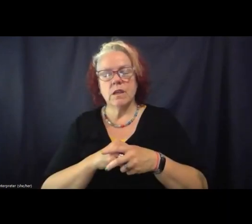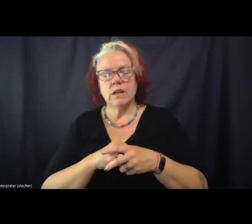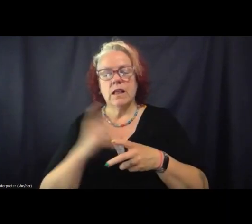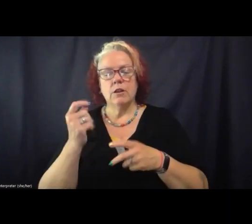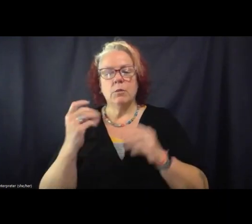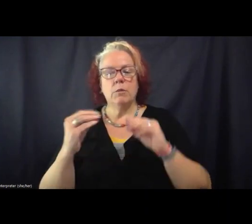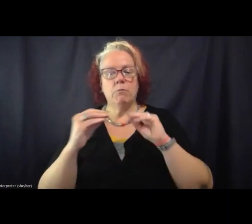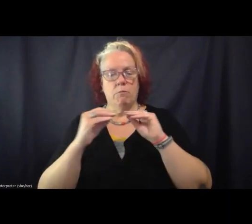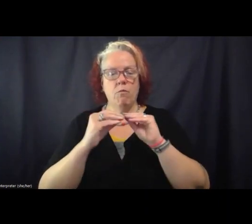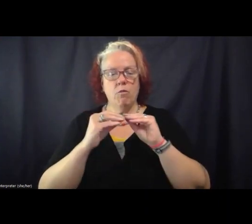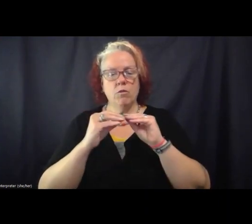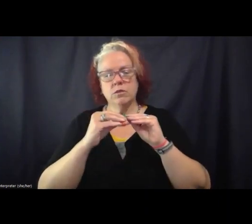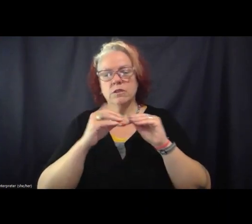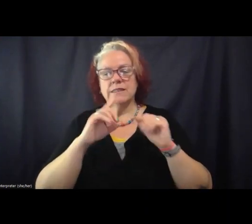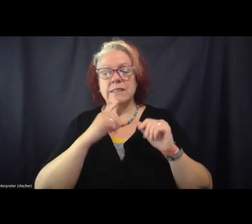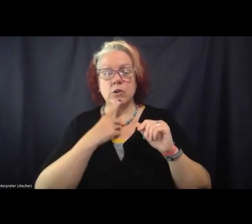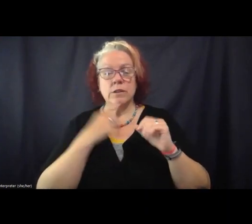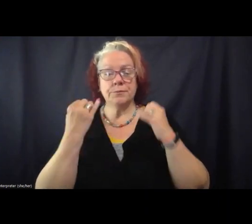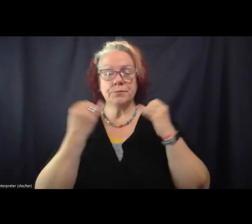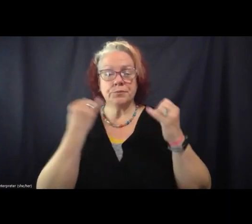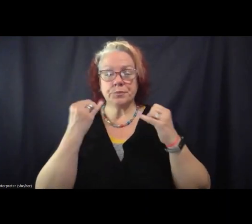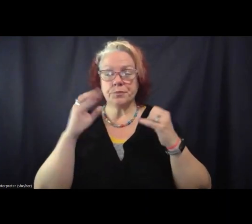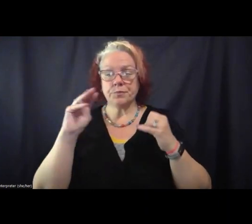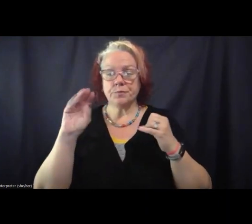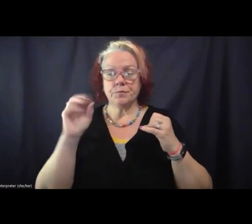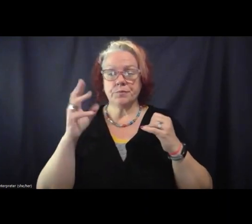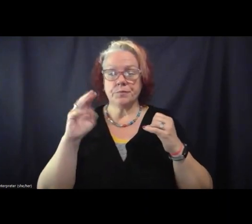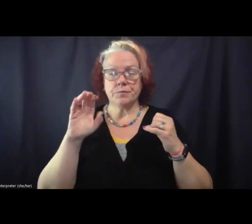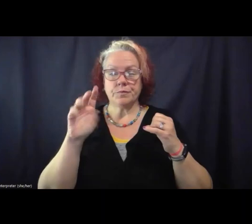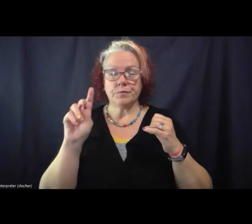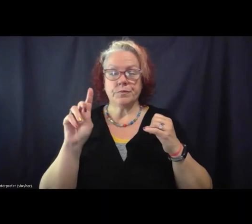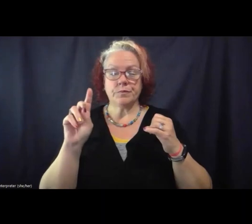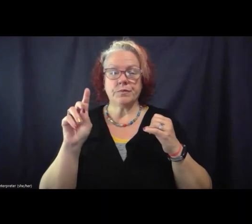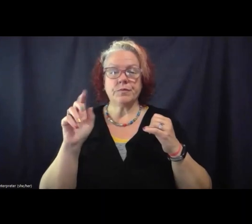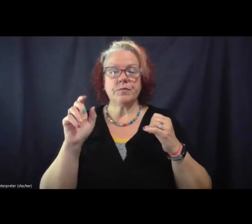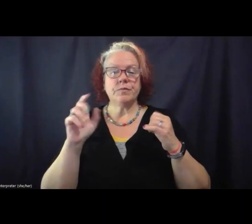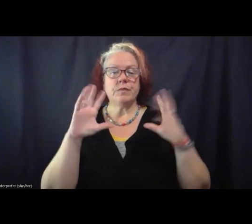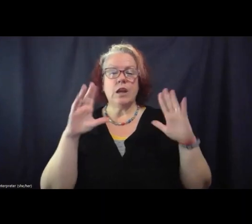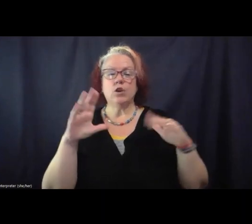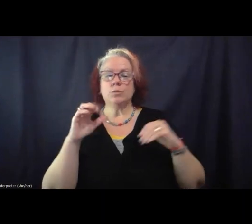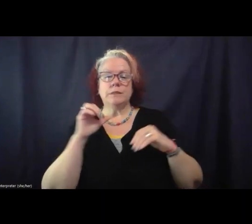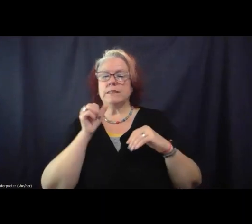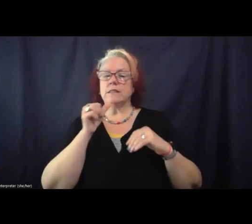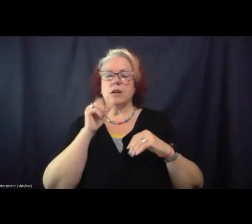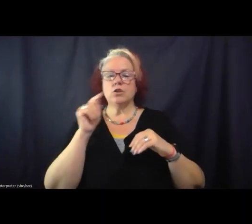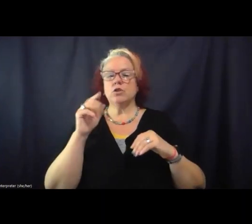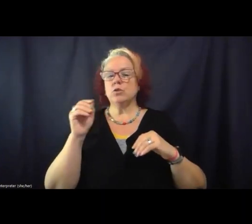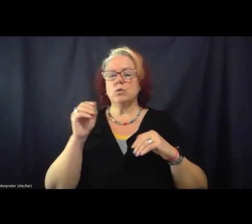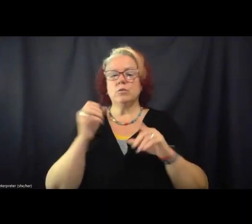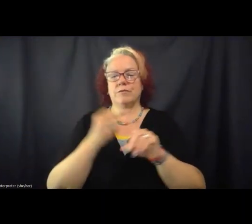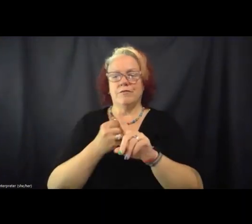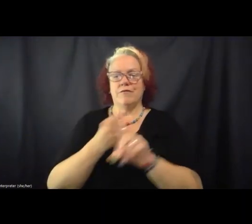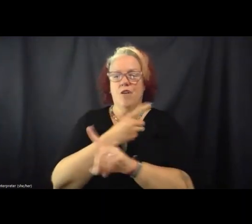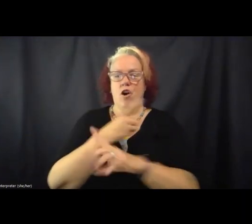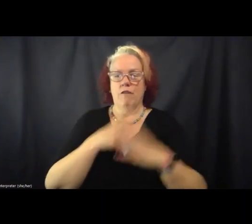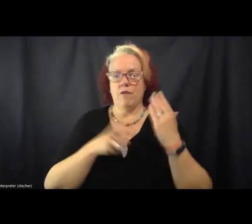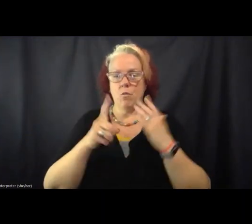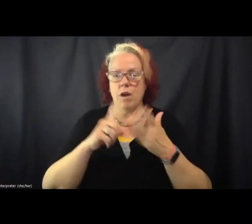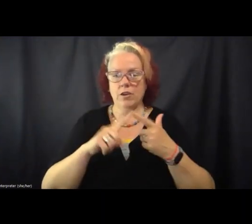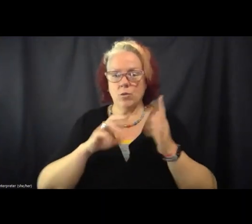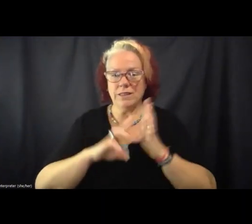is, I hope this isn't too far straight from, from what you intended, but